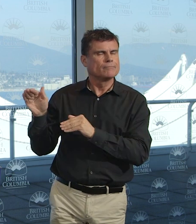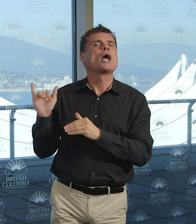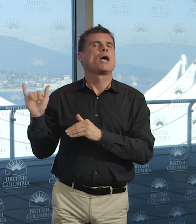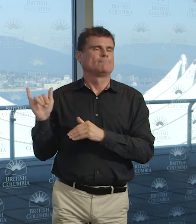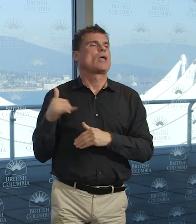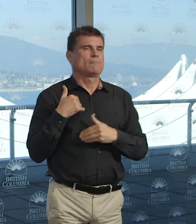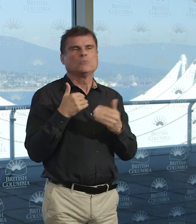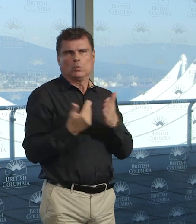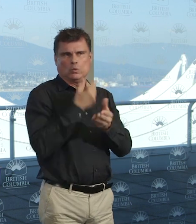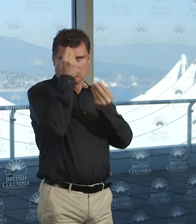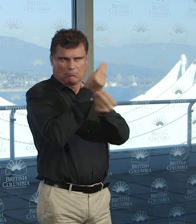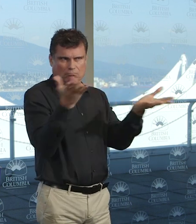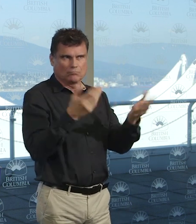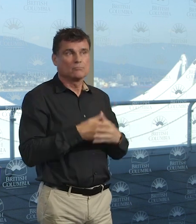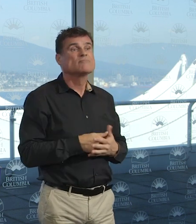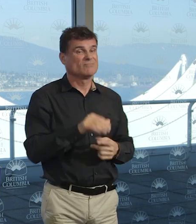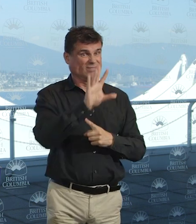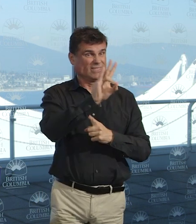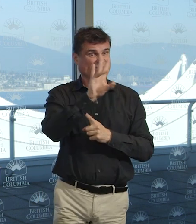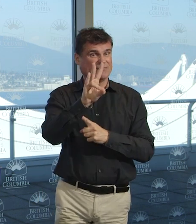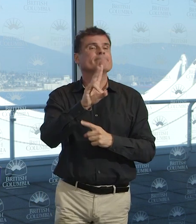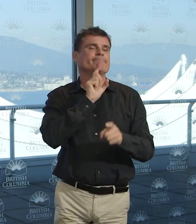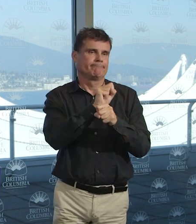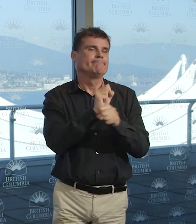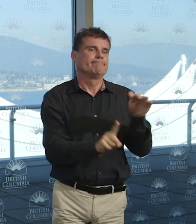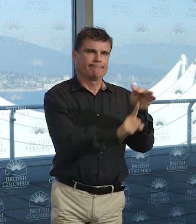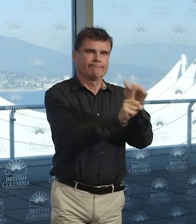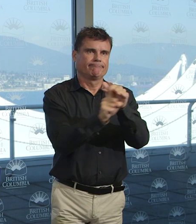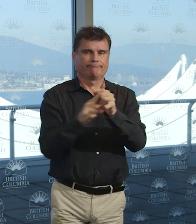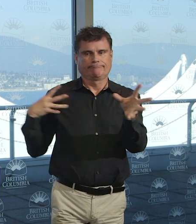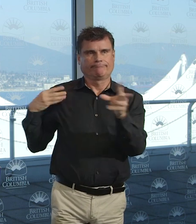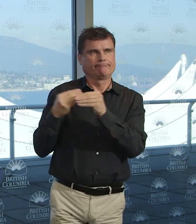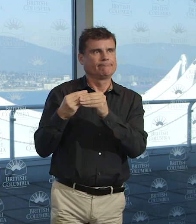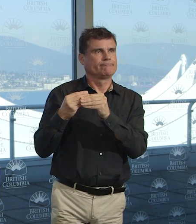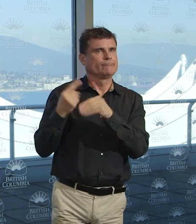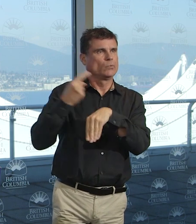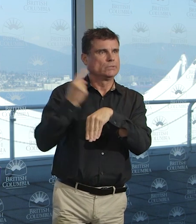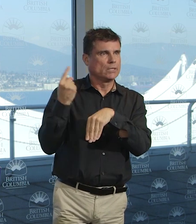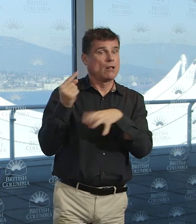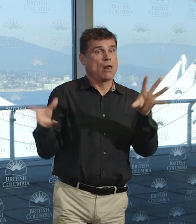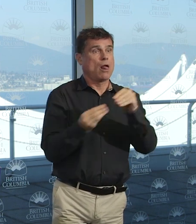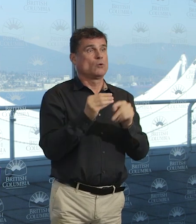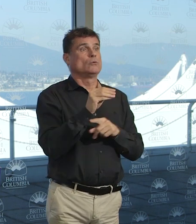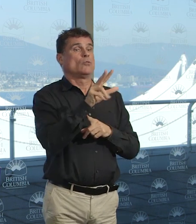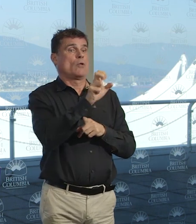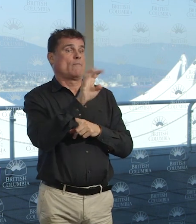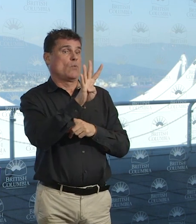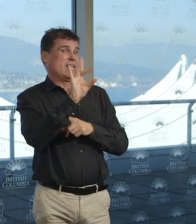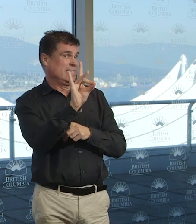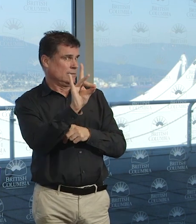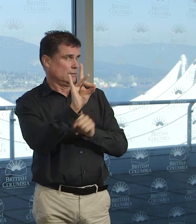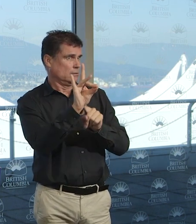77 new cases today for a total of 348 province-wide. put that in context, 22 of those